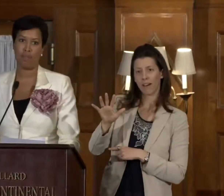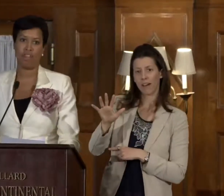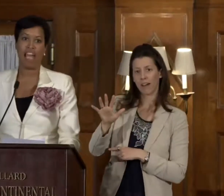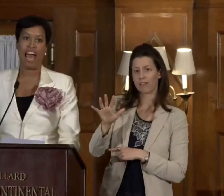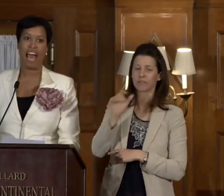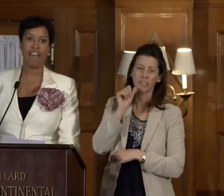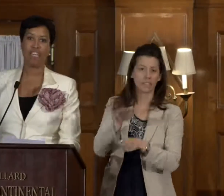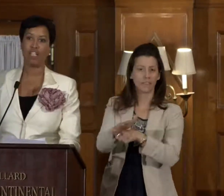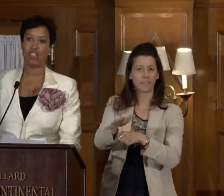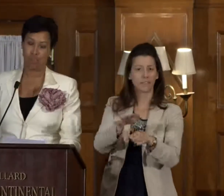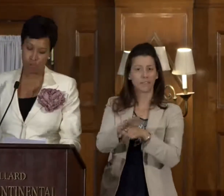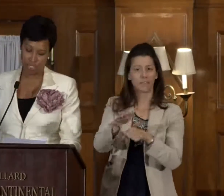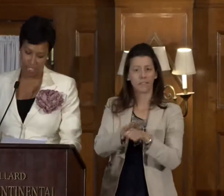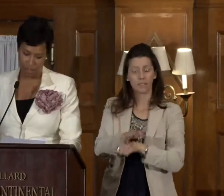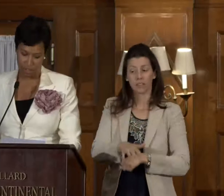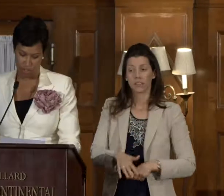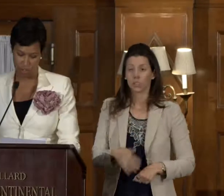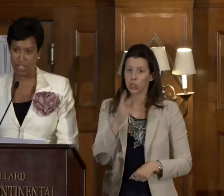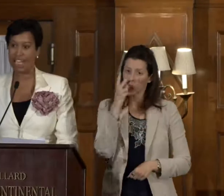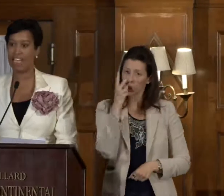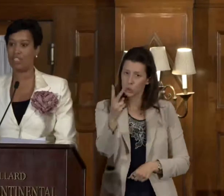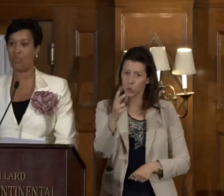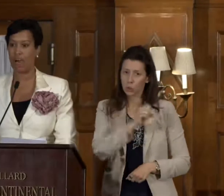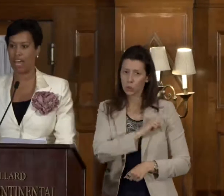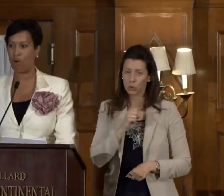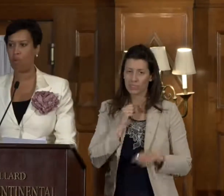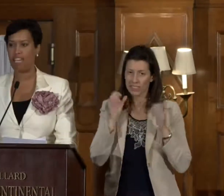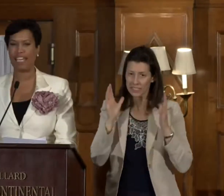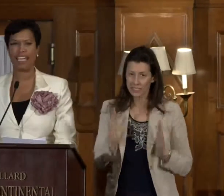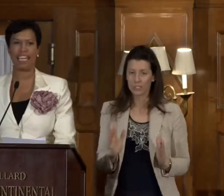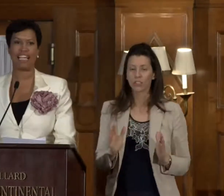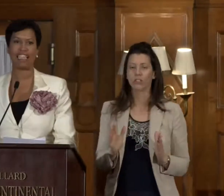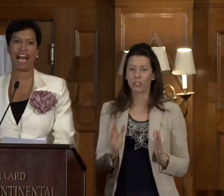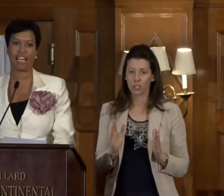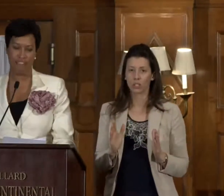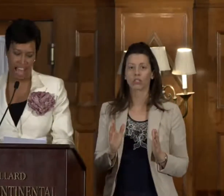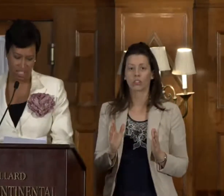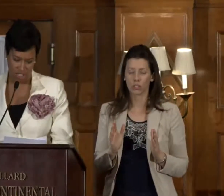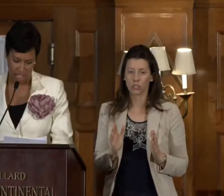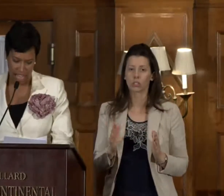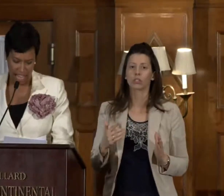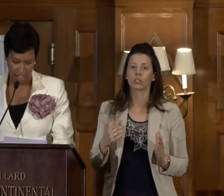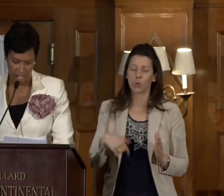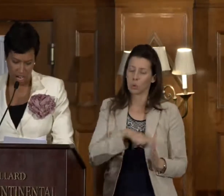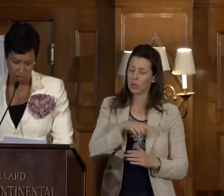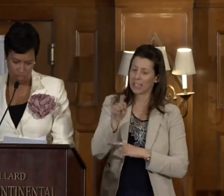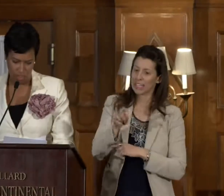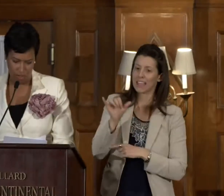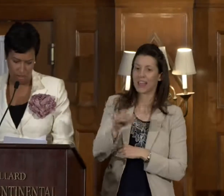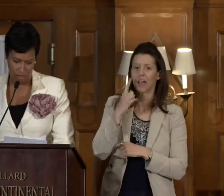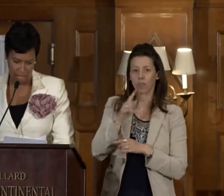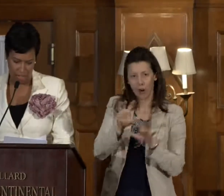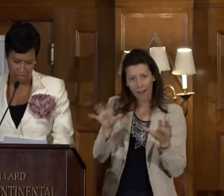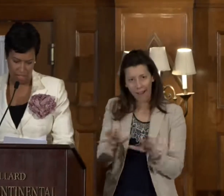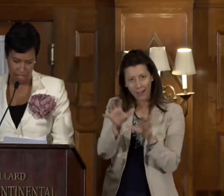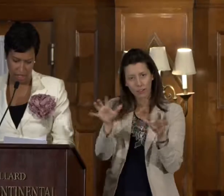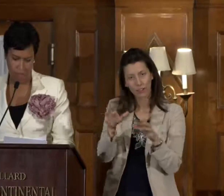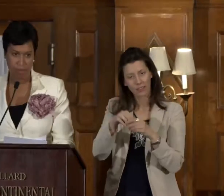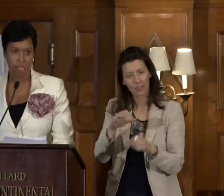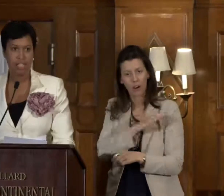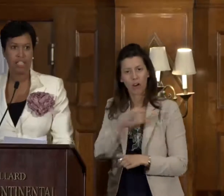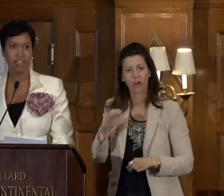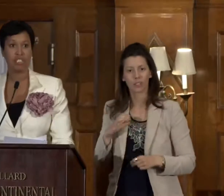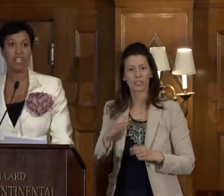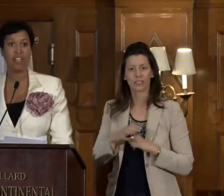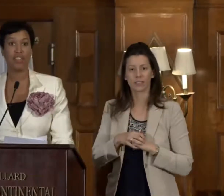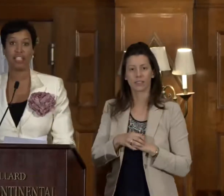going to do it. Having two senators is where we can get a lot of action at the Congress of the United States.